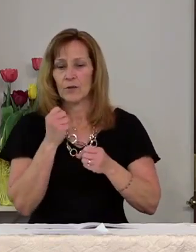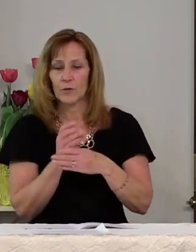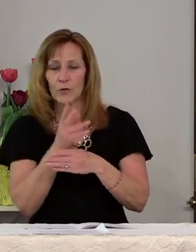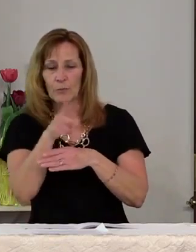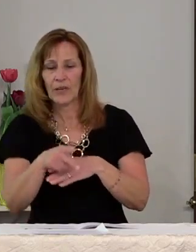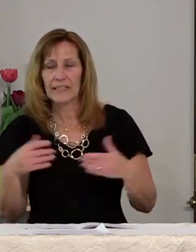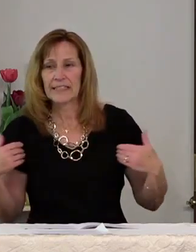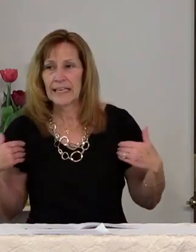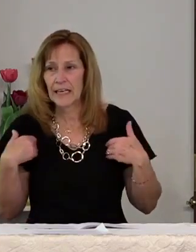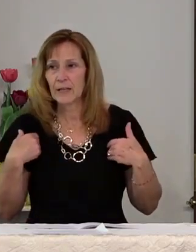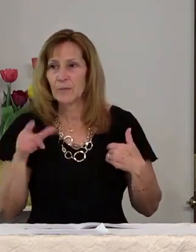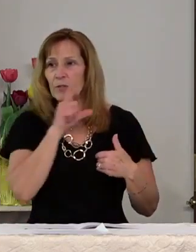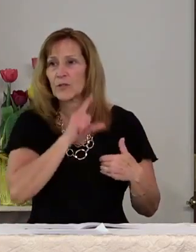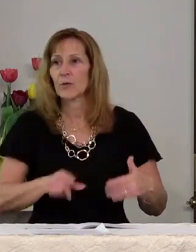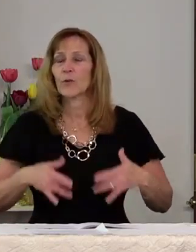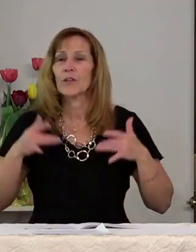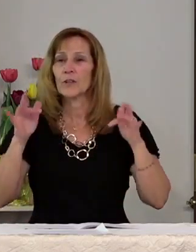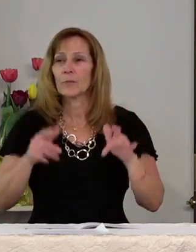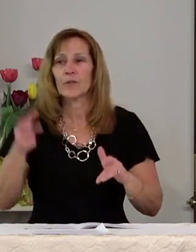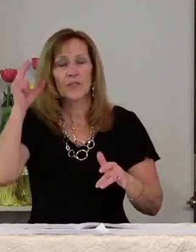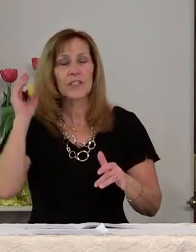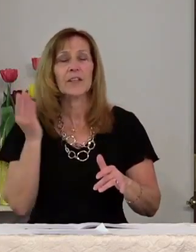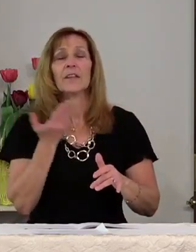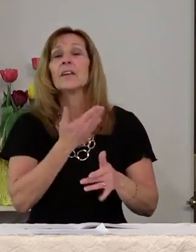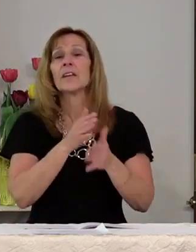lord in your mercy